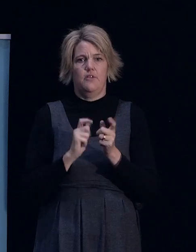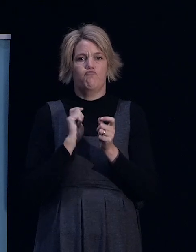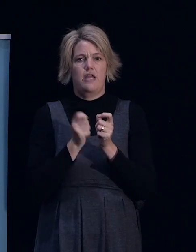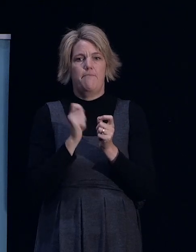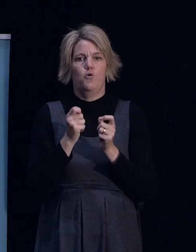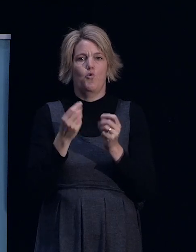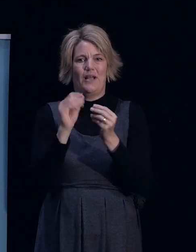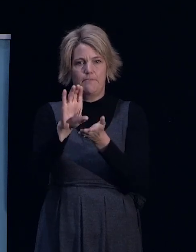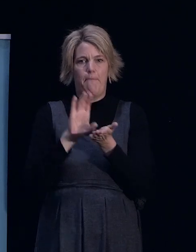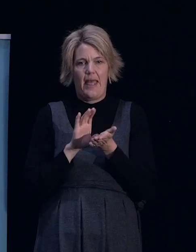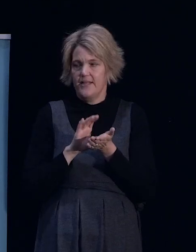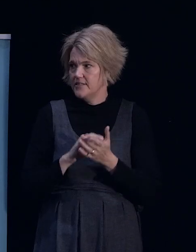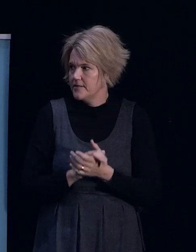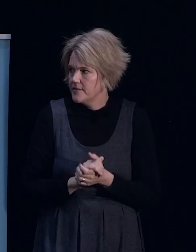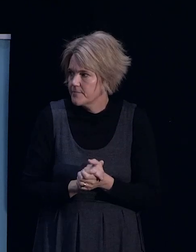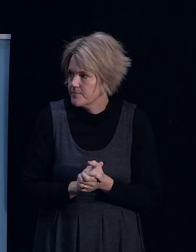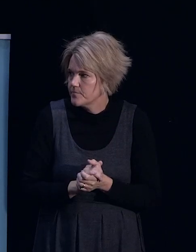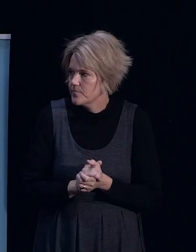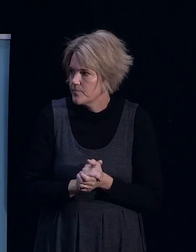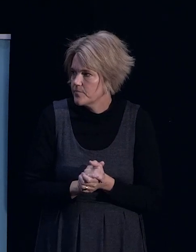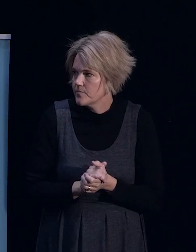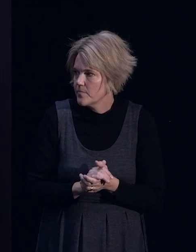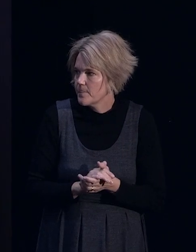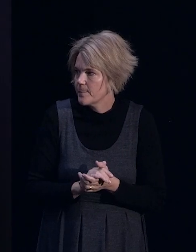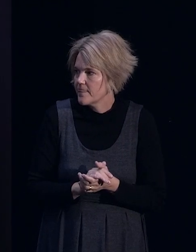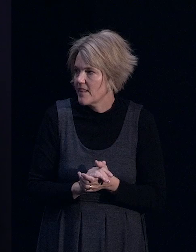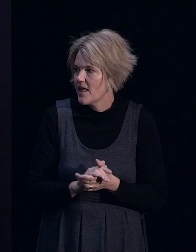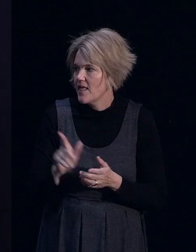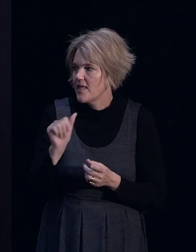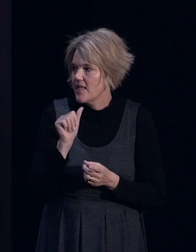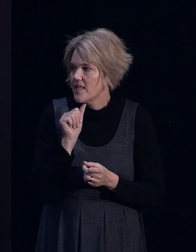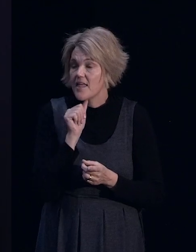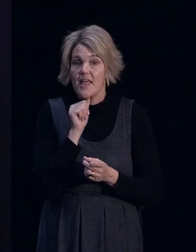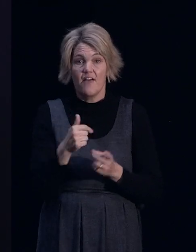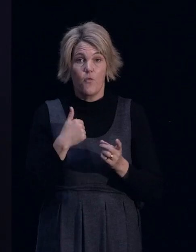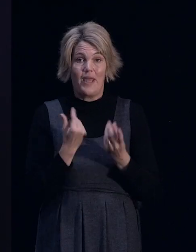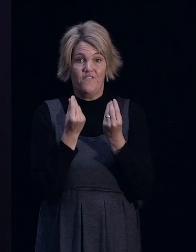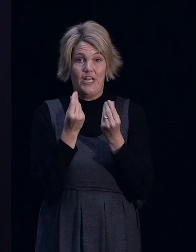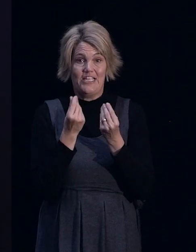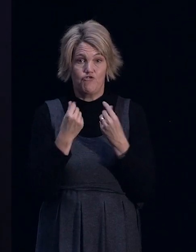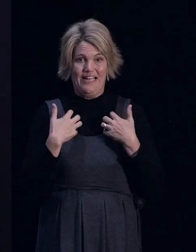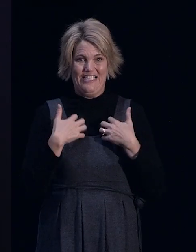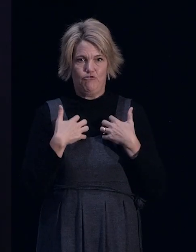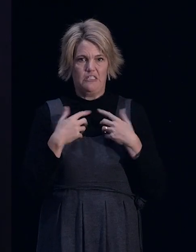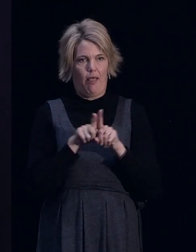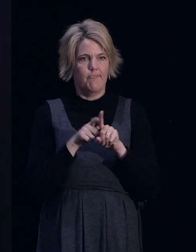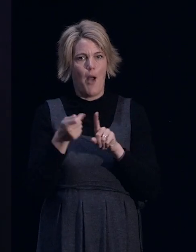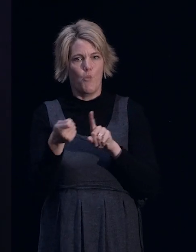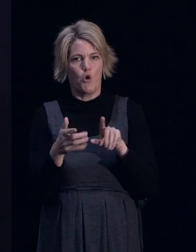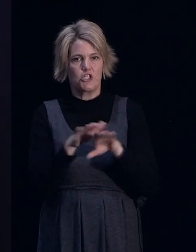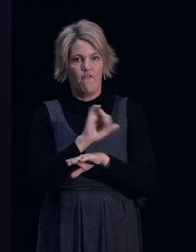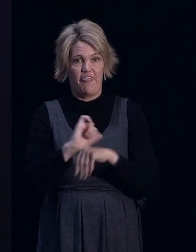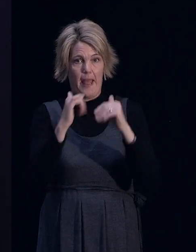answer. So if we have a financial interest in the property, i.e. we have a mortgage over the property,